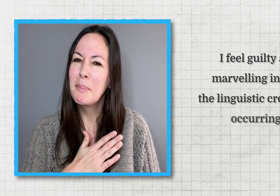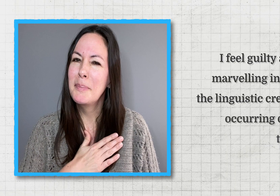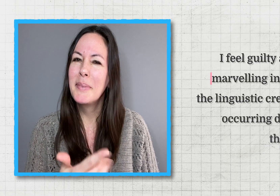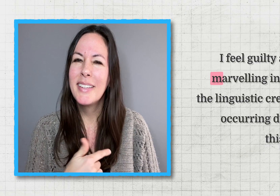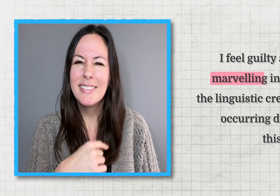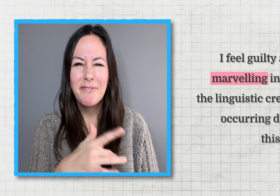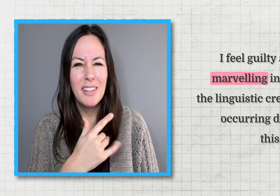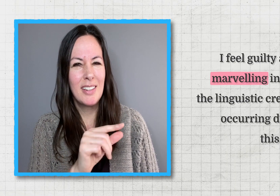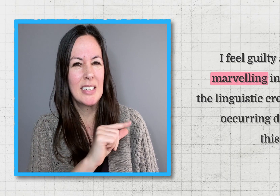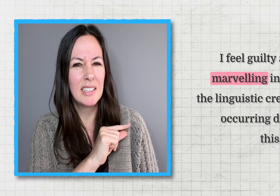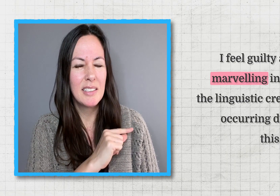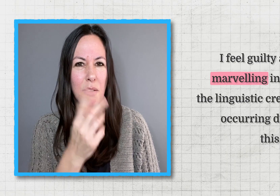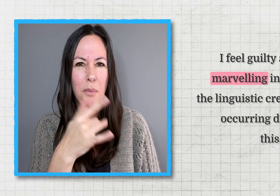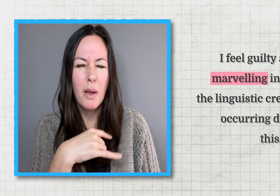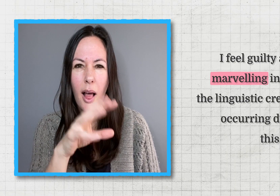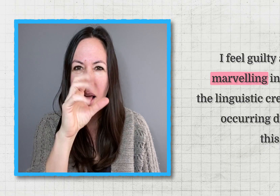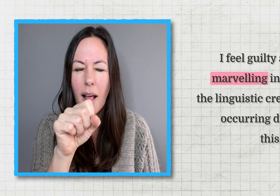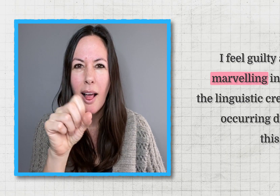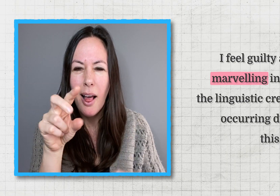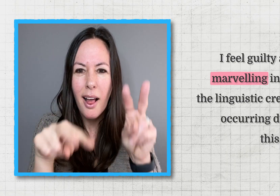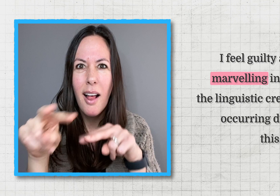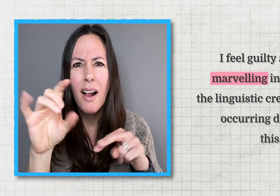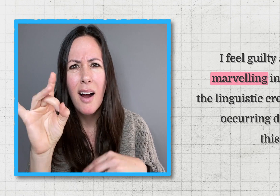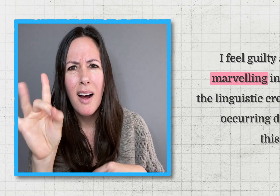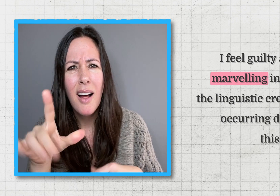about marveling and all of the linguistic creation occurring during this time.